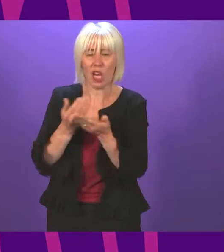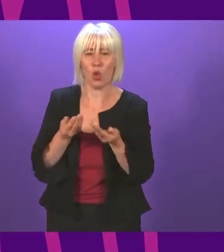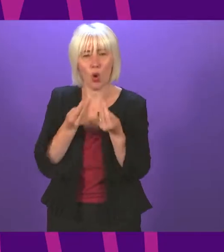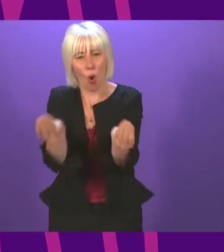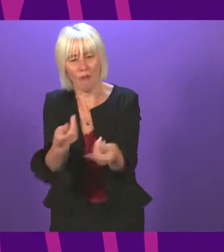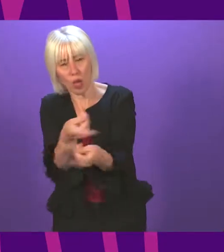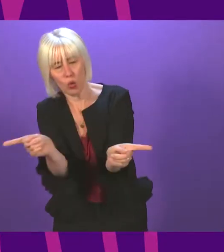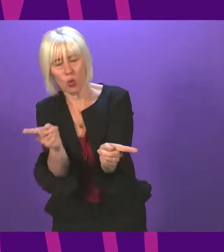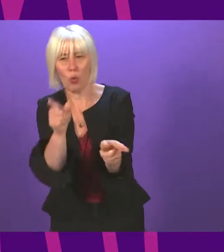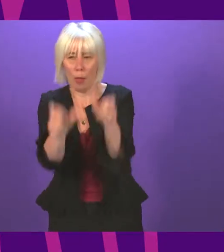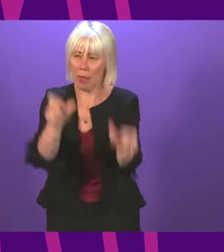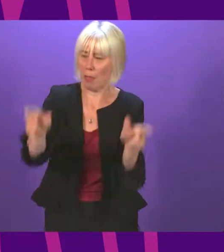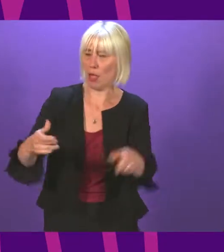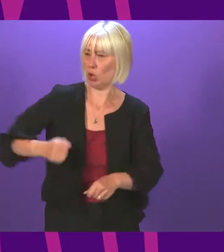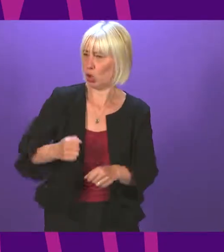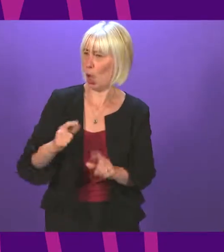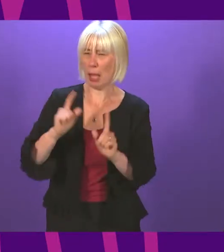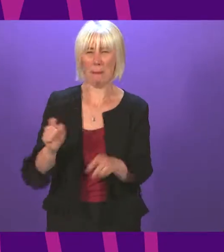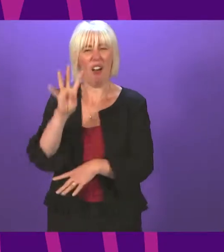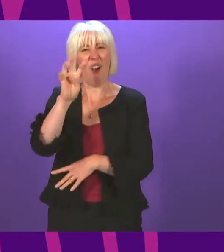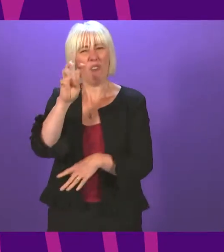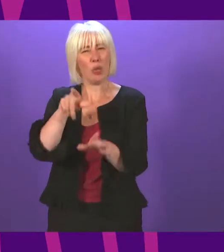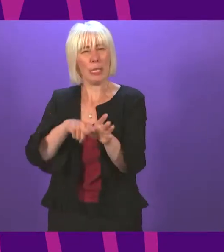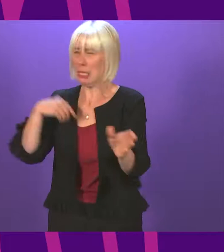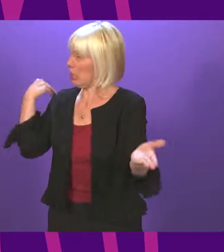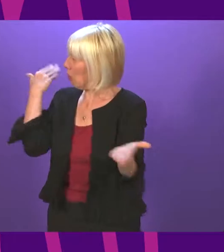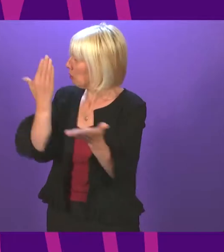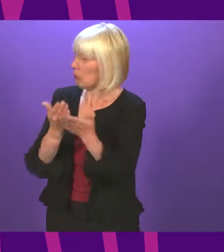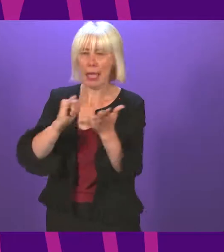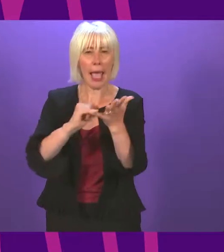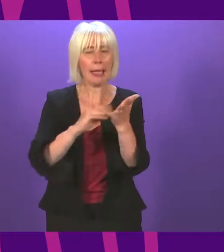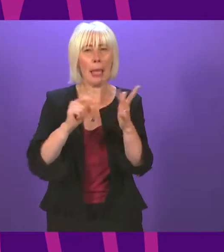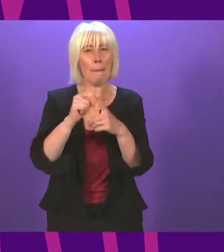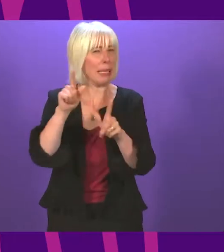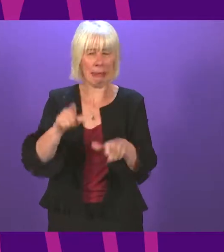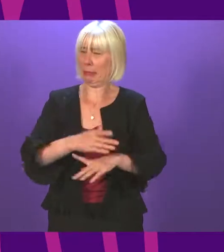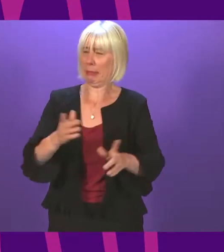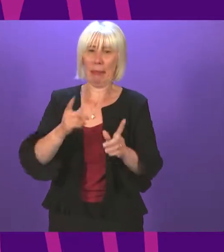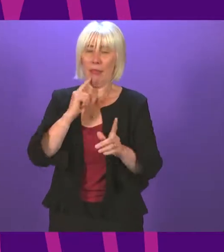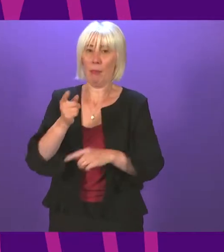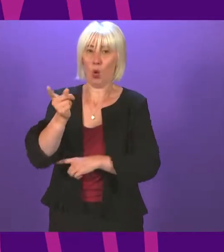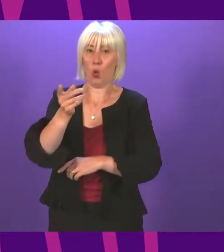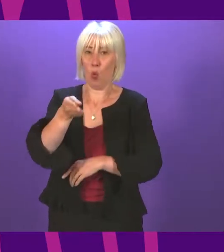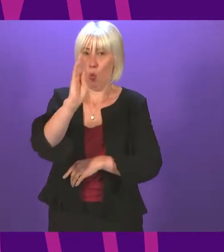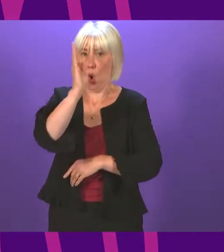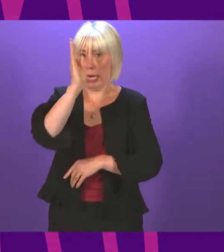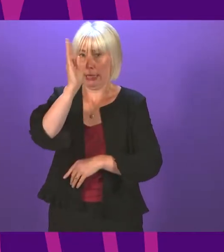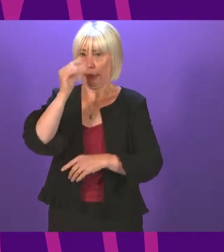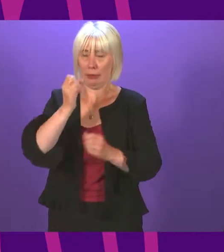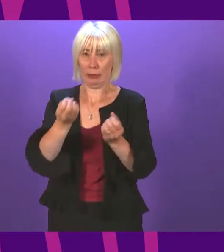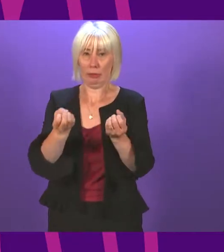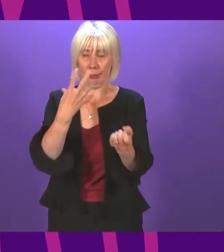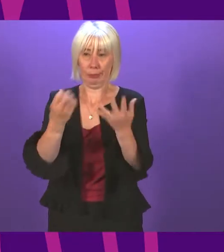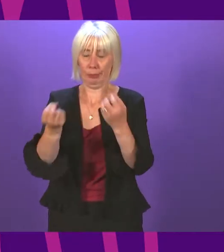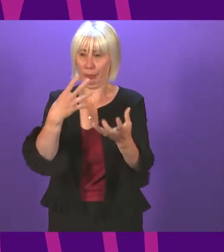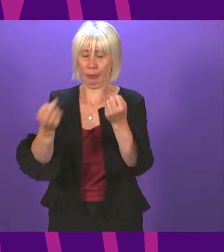first and foremost. And yet, in the 14 years it has held office, there have been warning lights blinking across the dashboard of